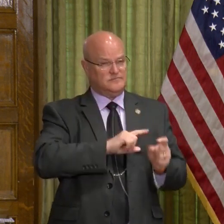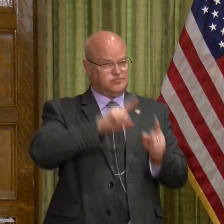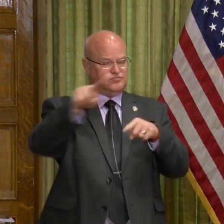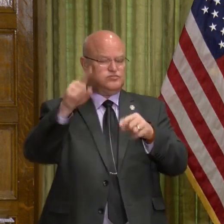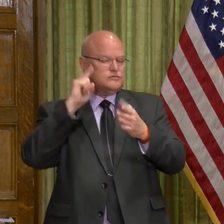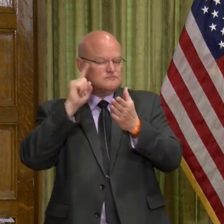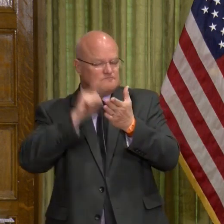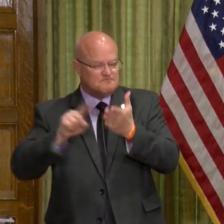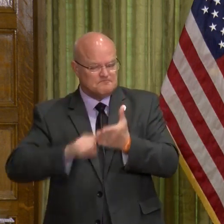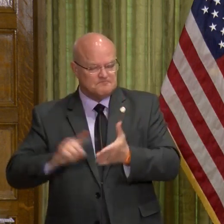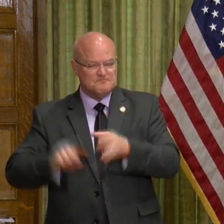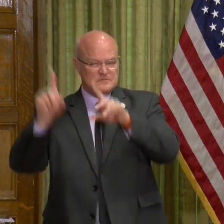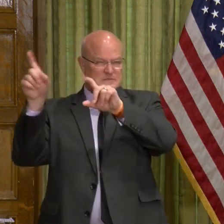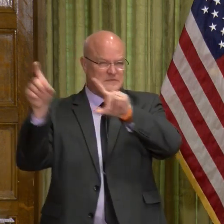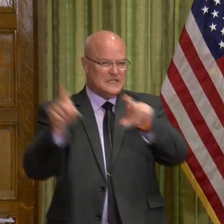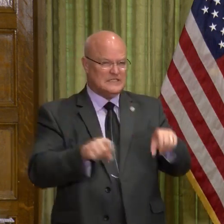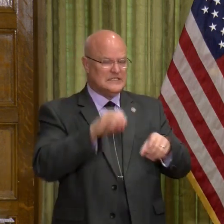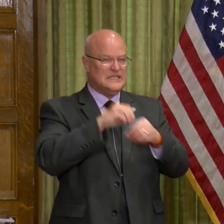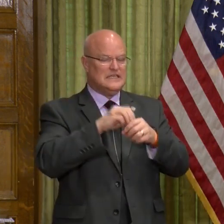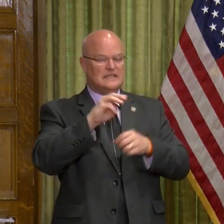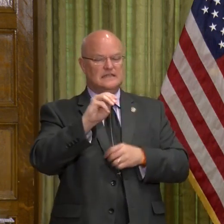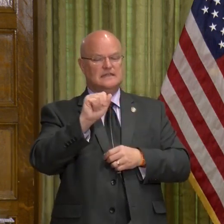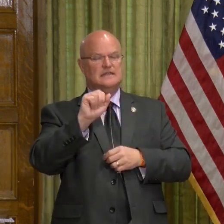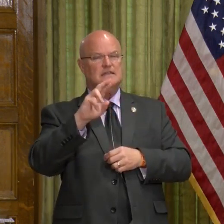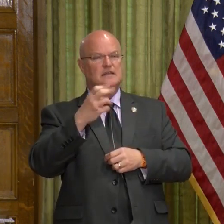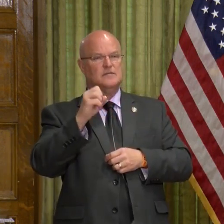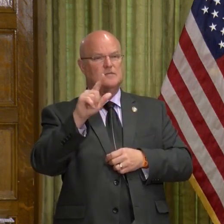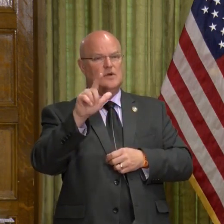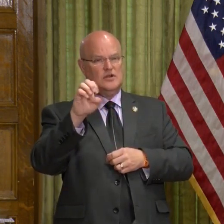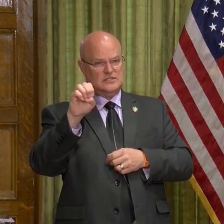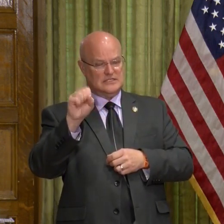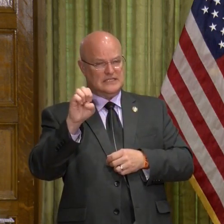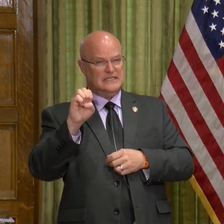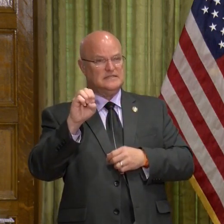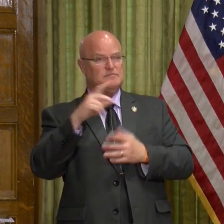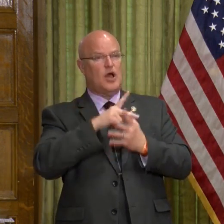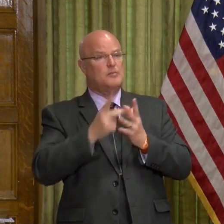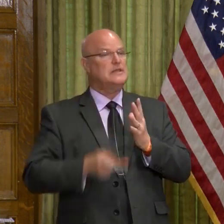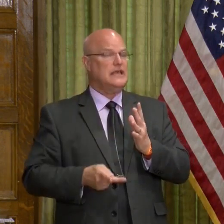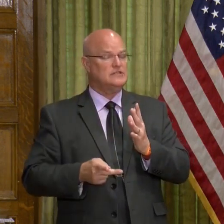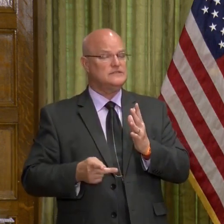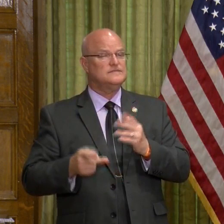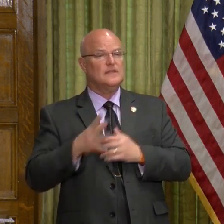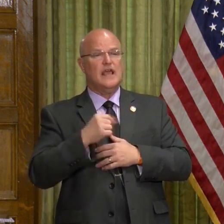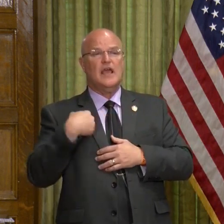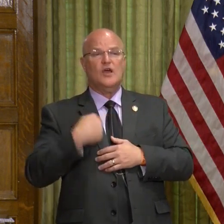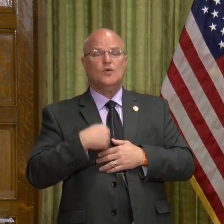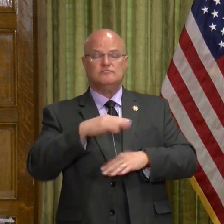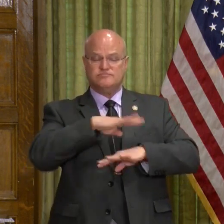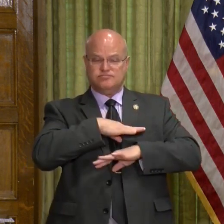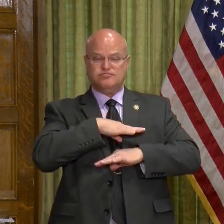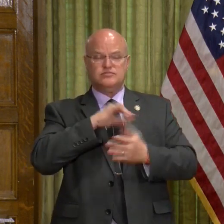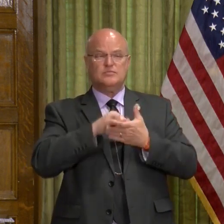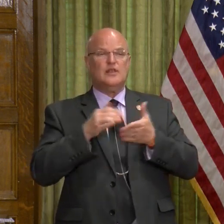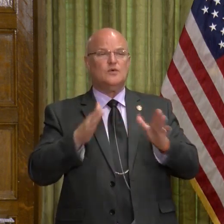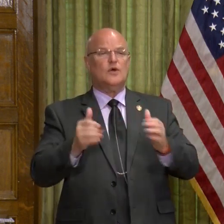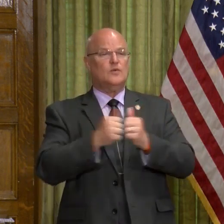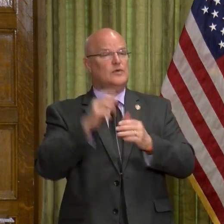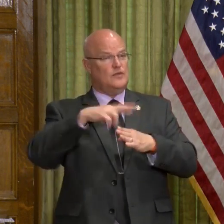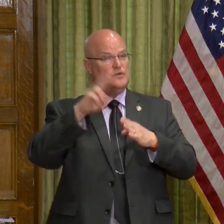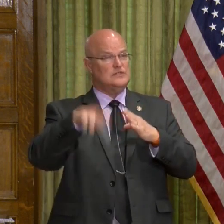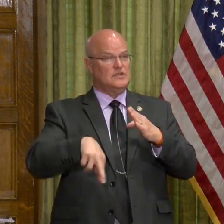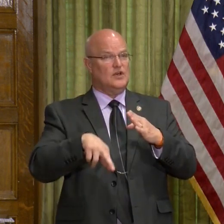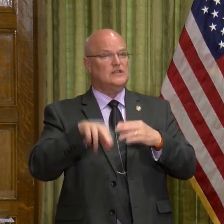extensive testing within the Marshallese population. And we're very pleased, by the way, with the